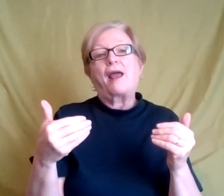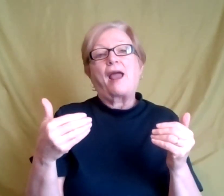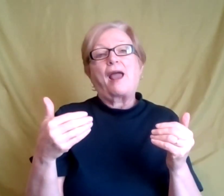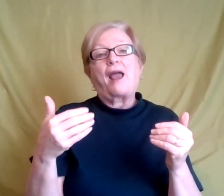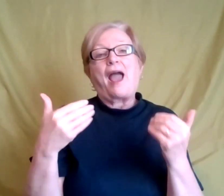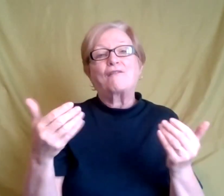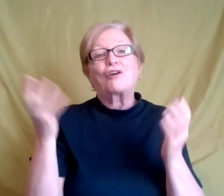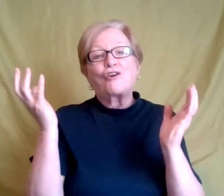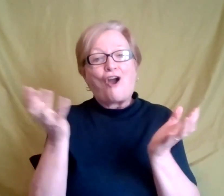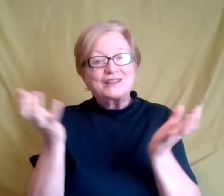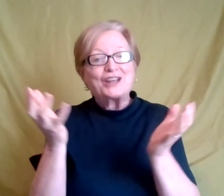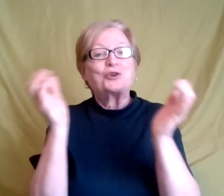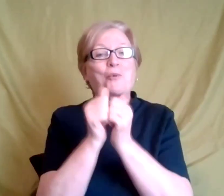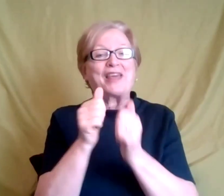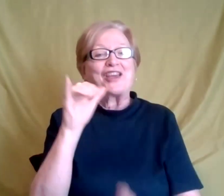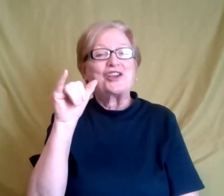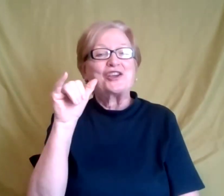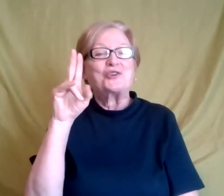conversation with Yolanda.